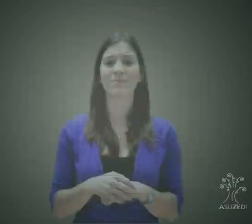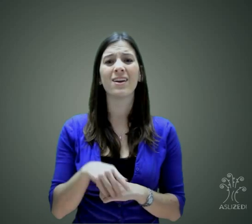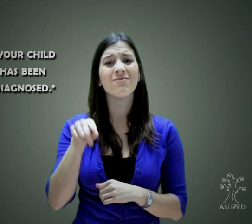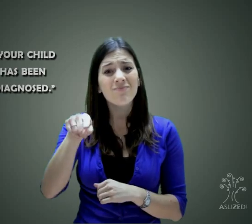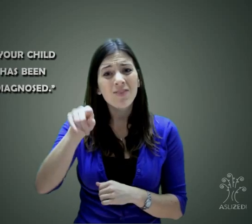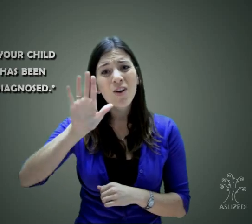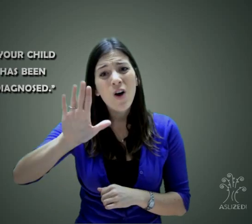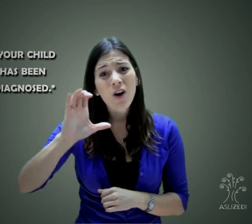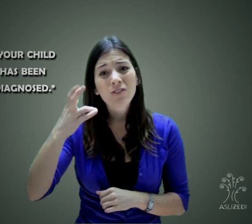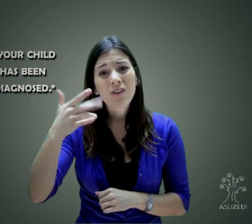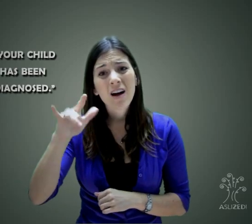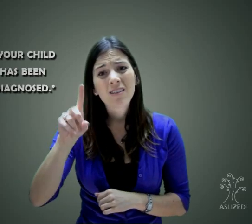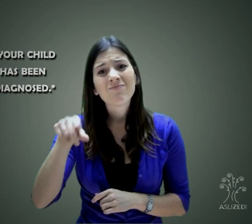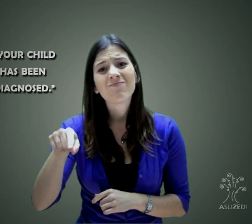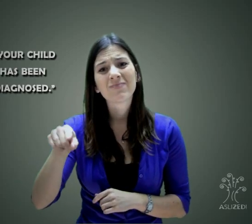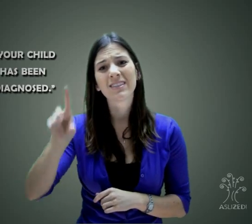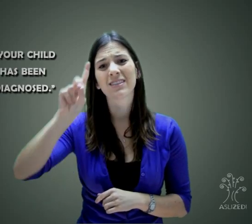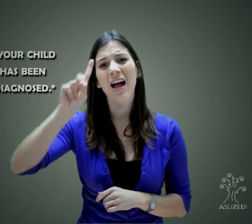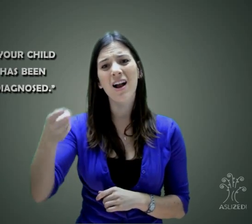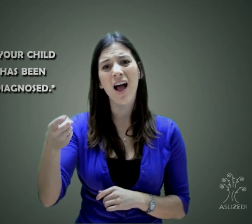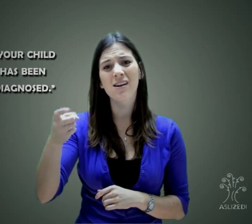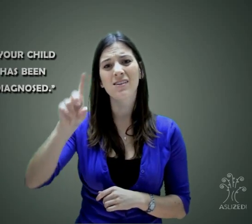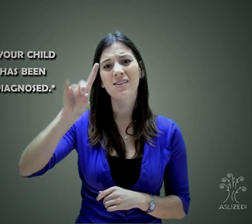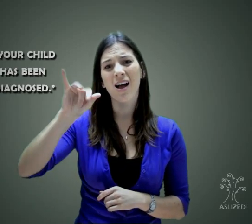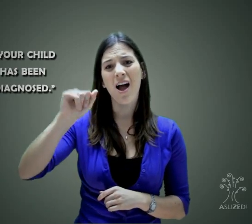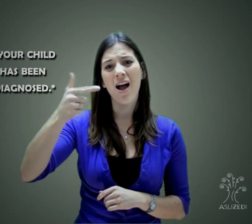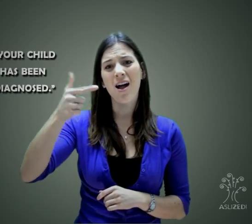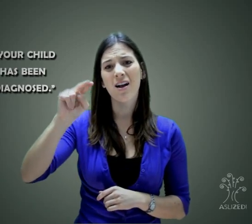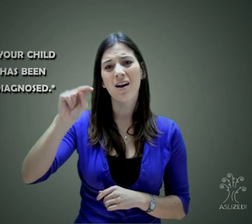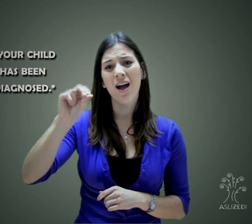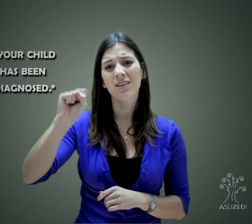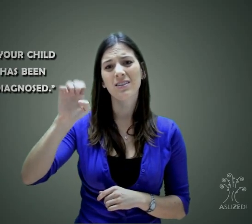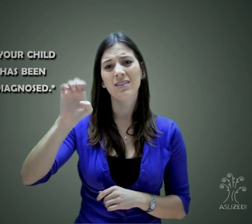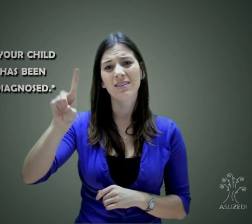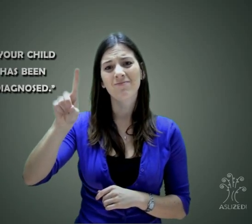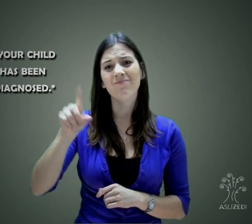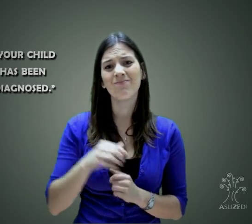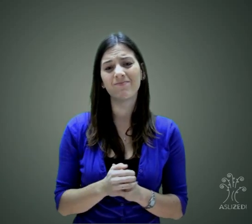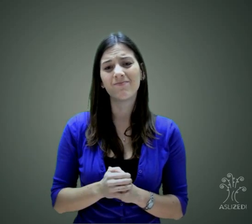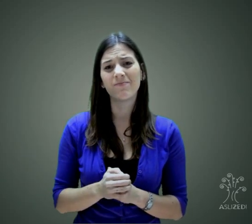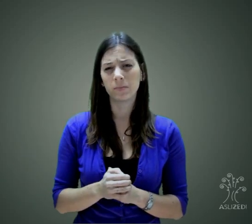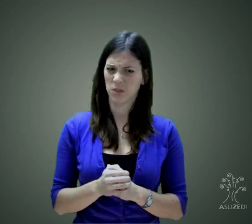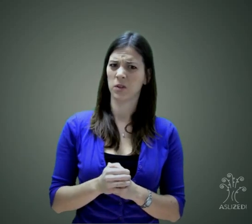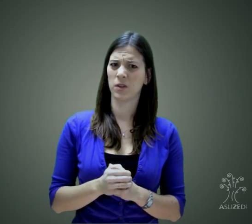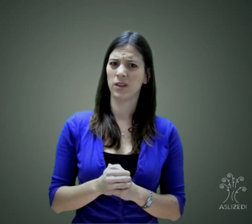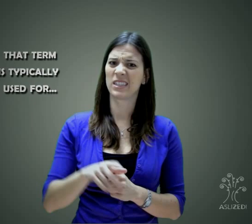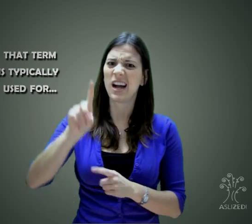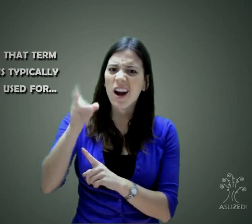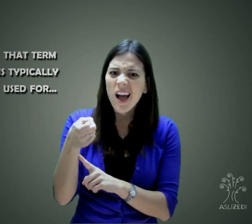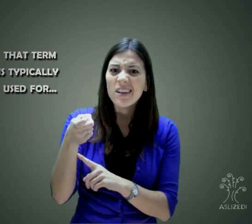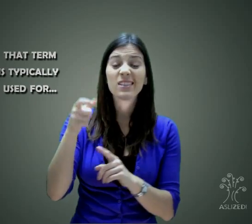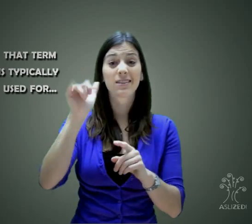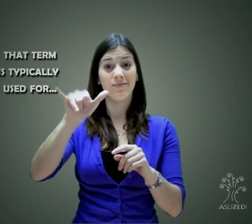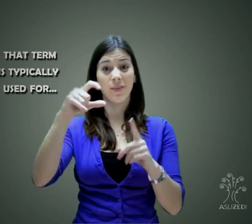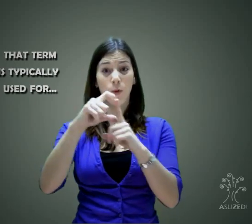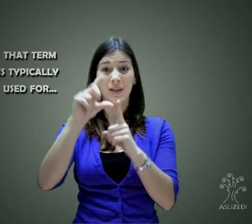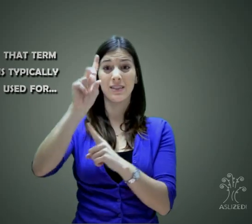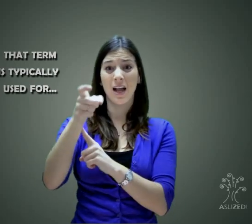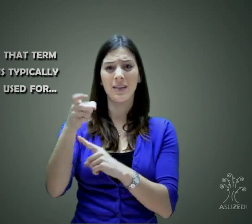The doctor says, your child has been diagnosed. Wow! A strong word, diagnosed. That term is typically used for diseases, cancers, or